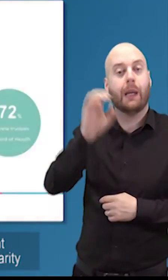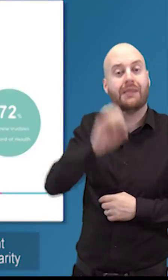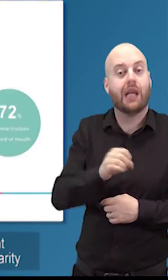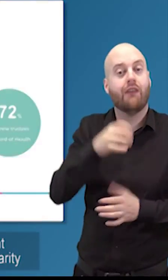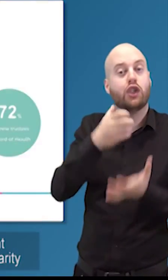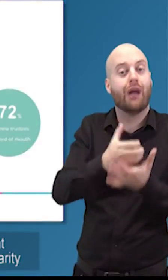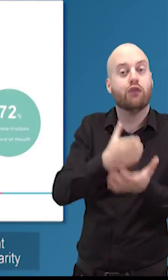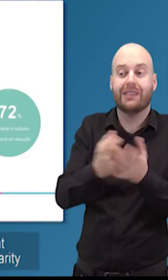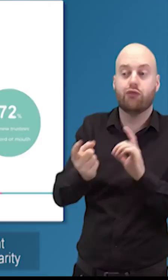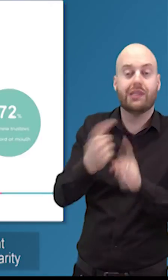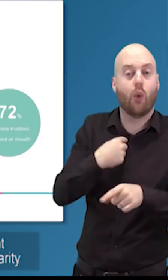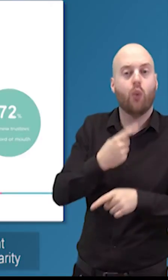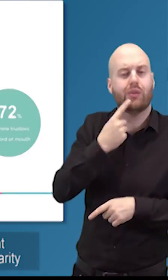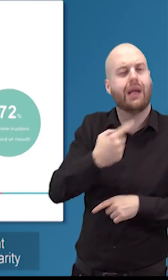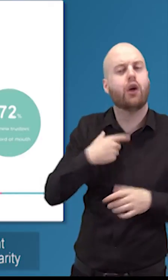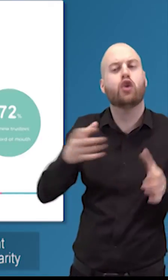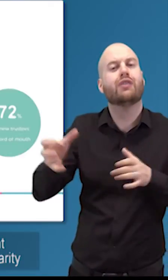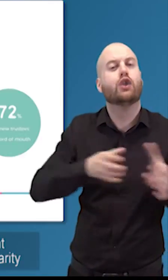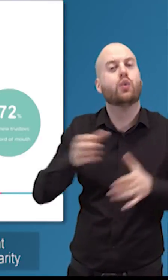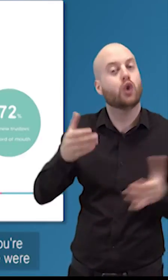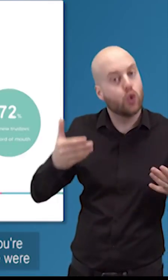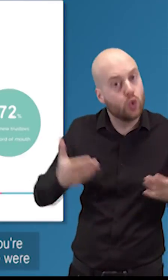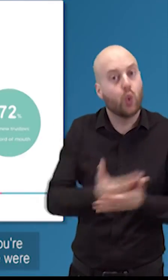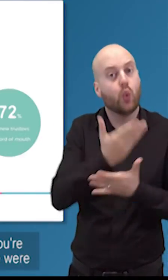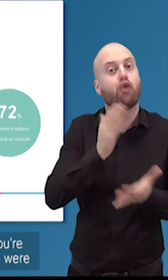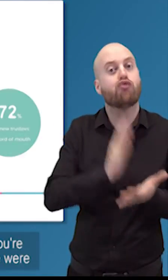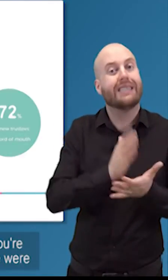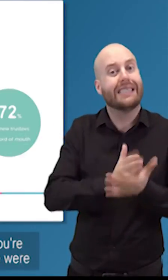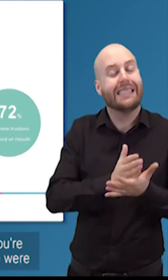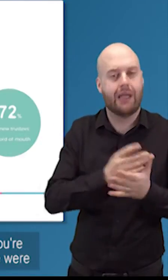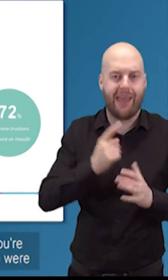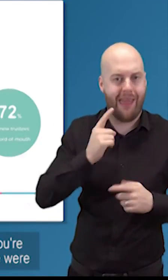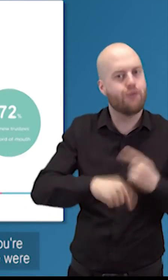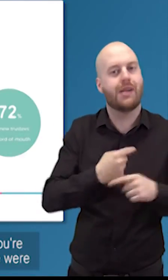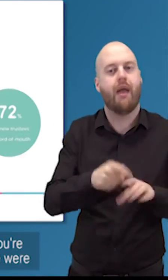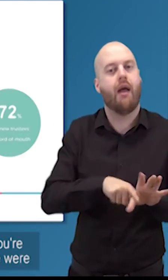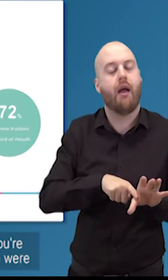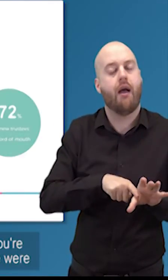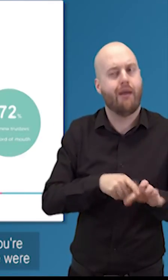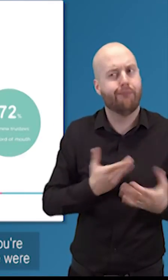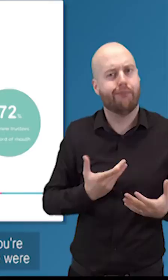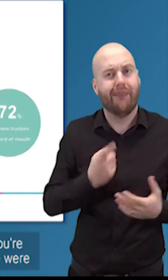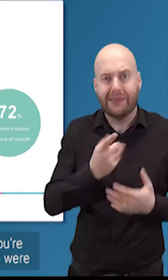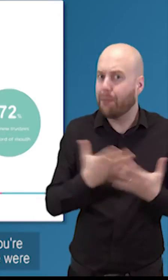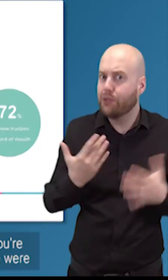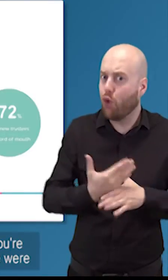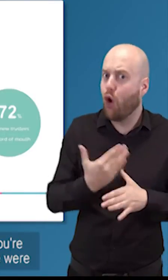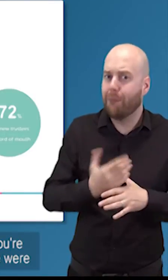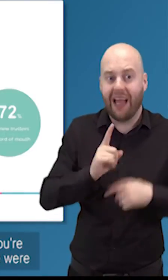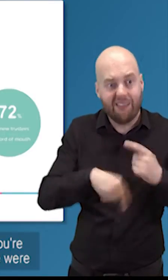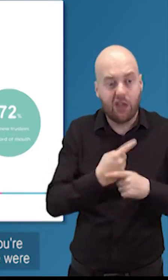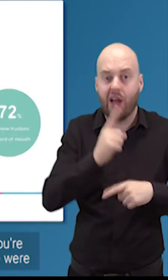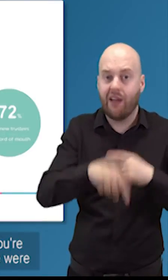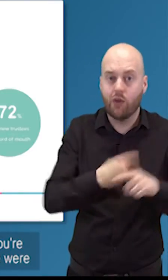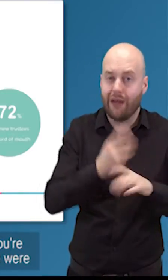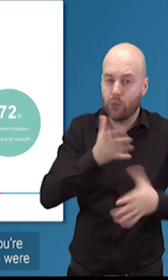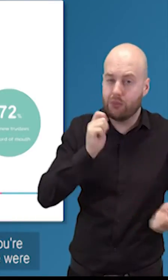that responded to our survey said that they recruit trust charity trustees every year and that's a pretty big job if you're having to do every year